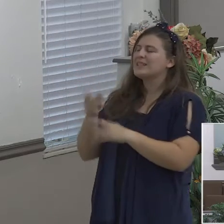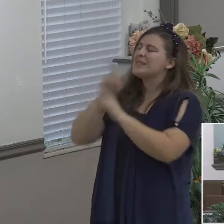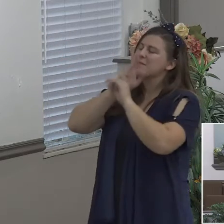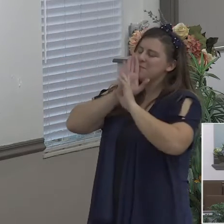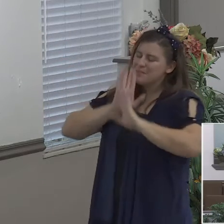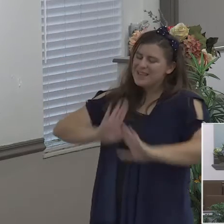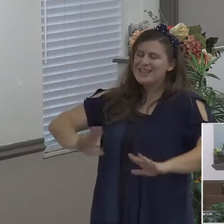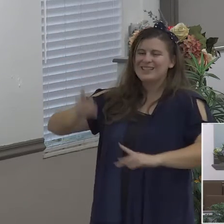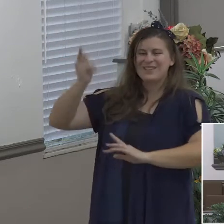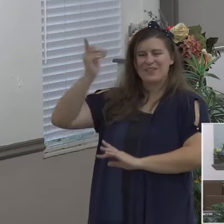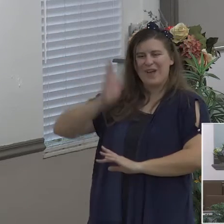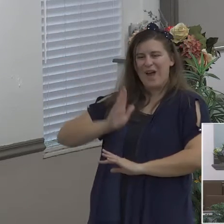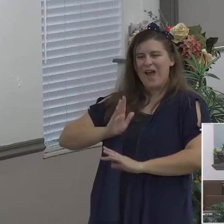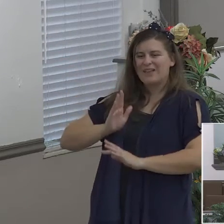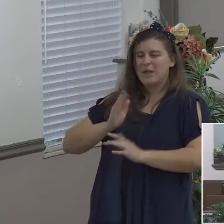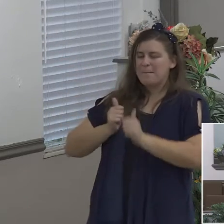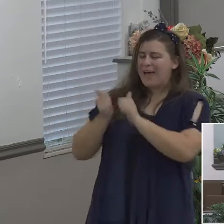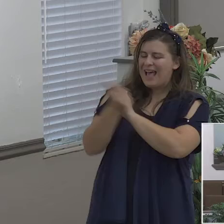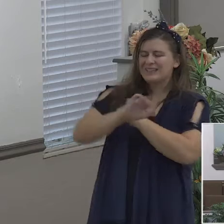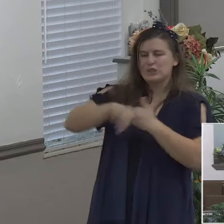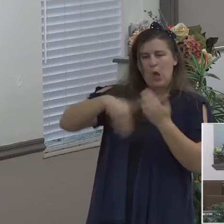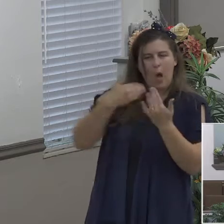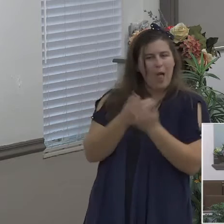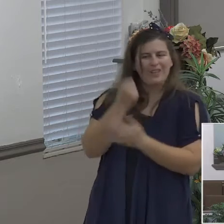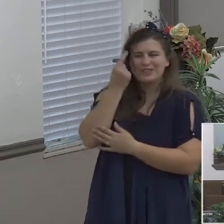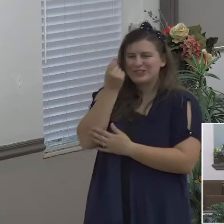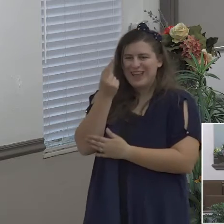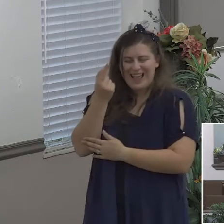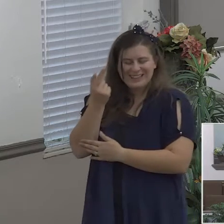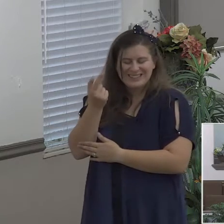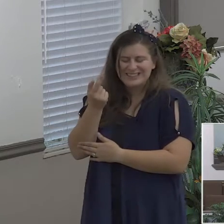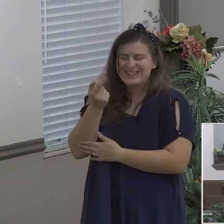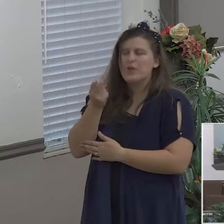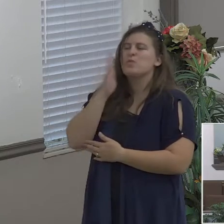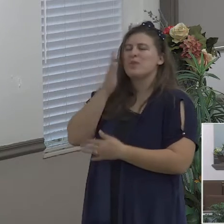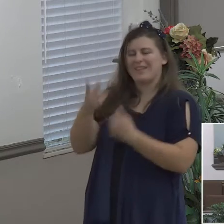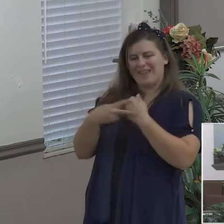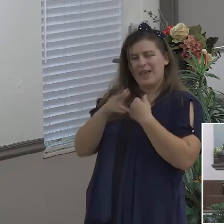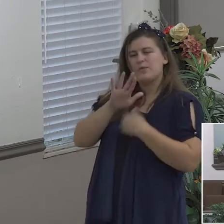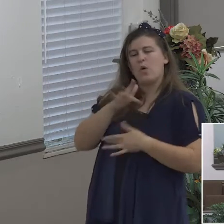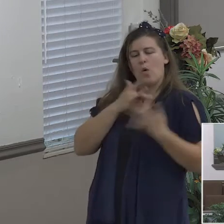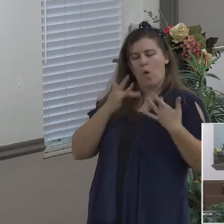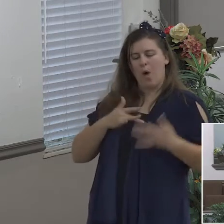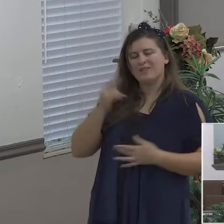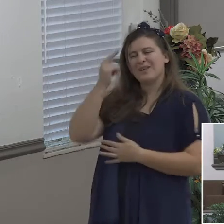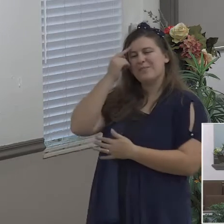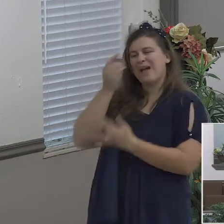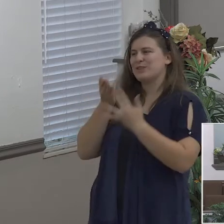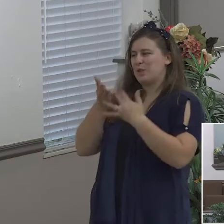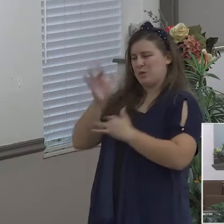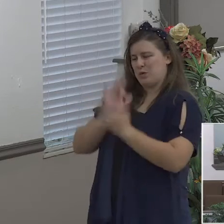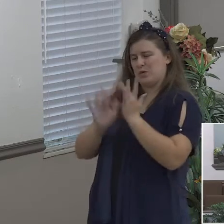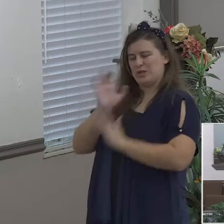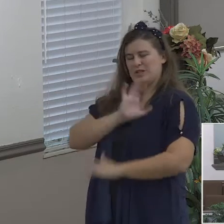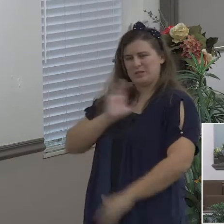shall keep your hearts and minds through Christ Jesus we don't get verse 7 if we don't do verse 6